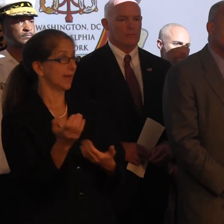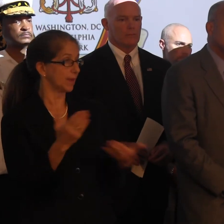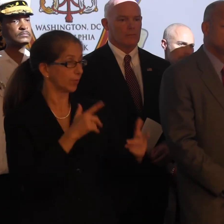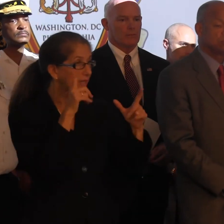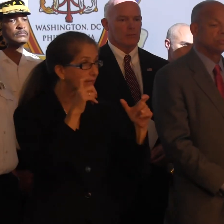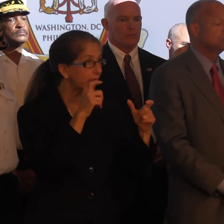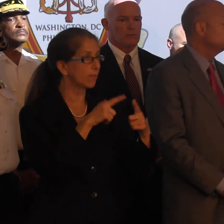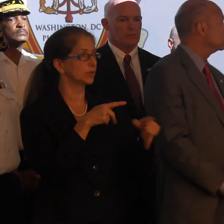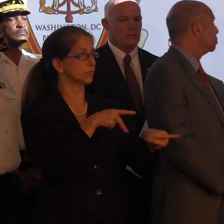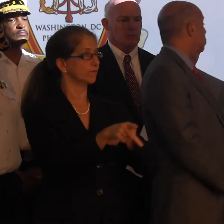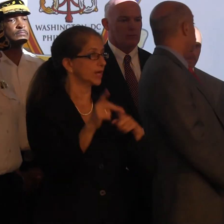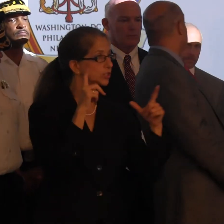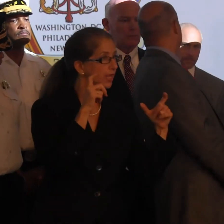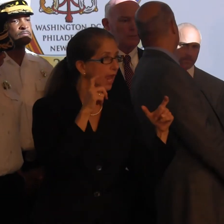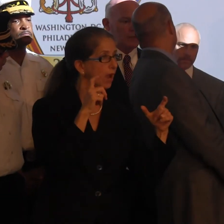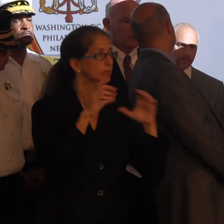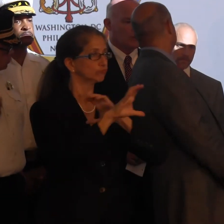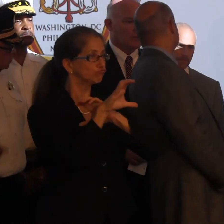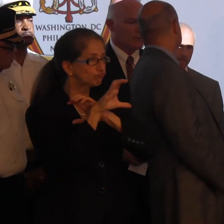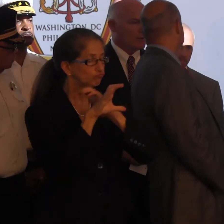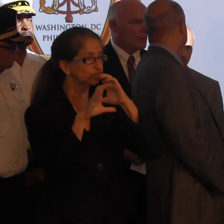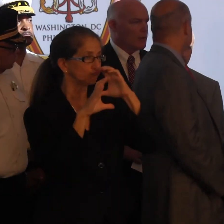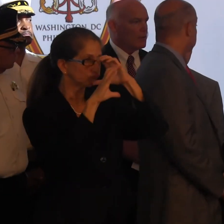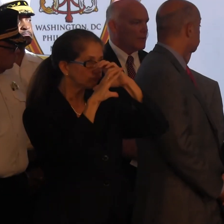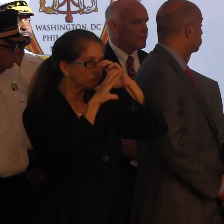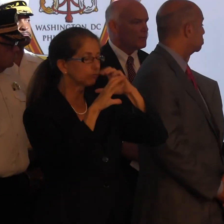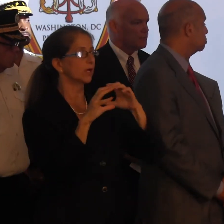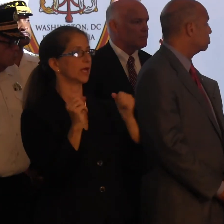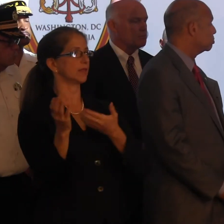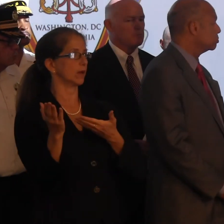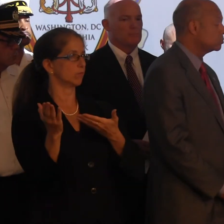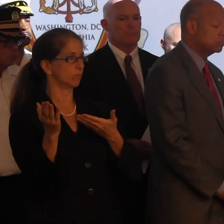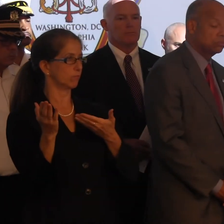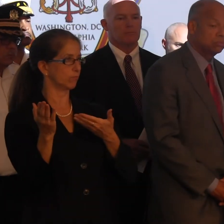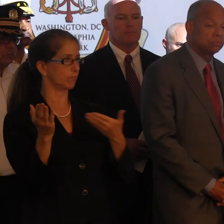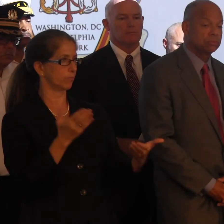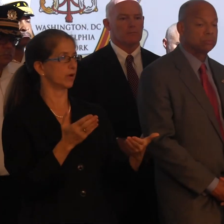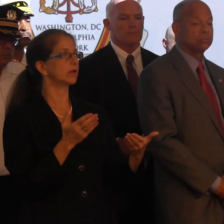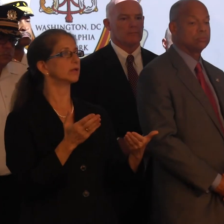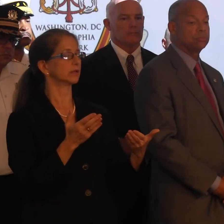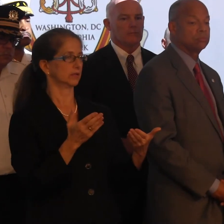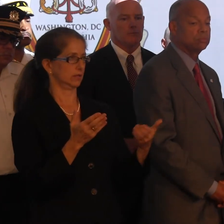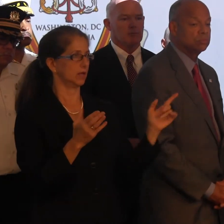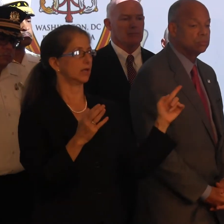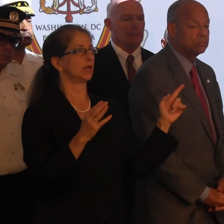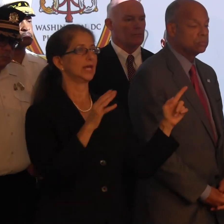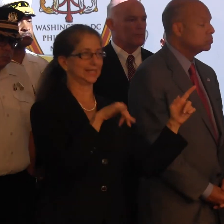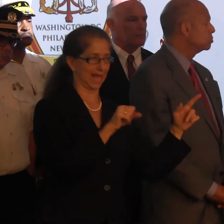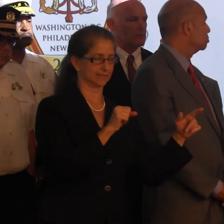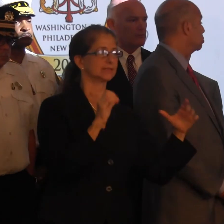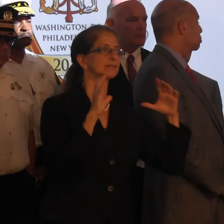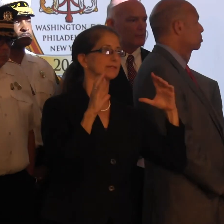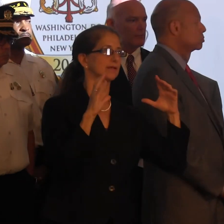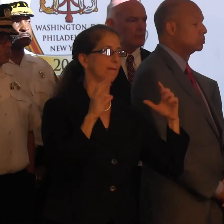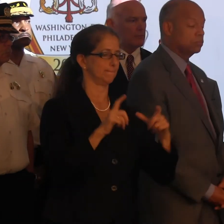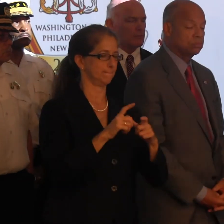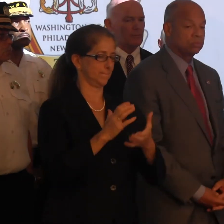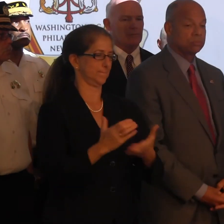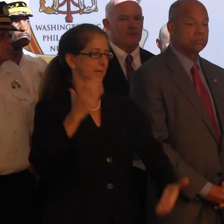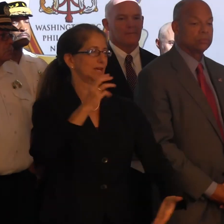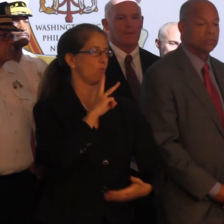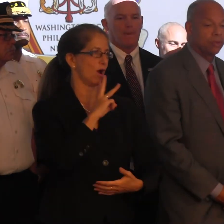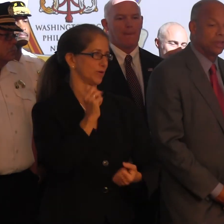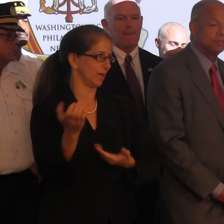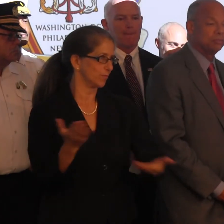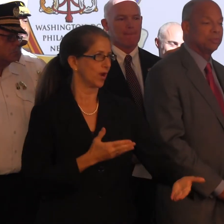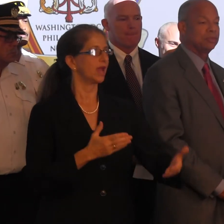cameras, professional cameras? Can they bring a bottle of water? Yes. Bring a big bottle of water,